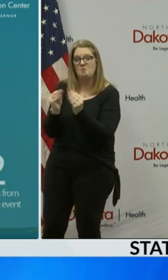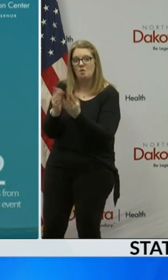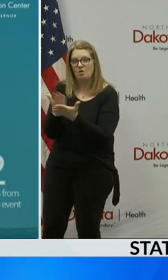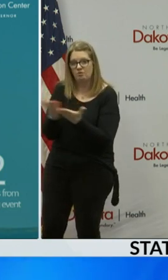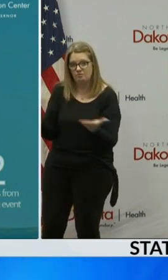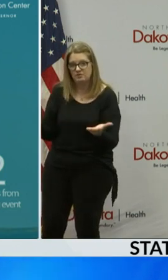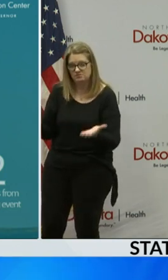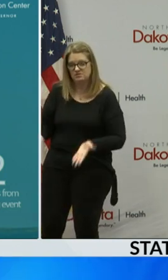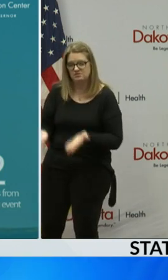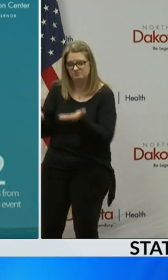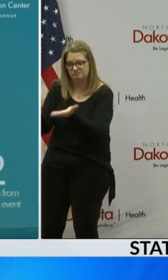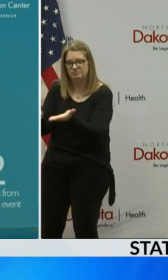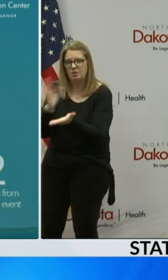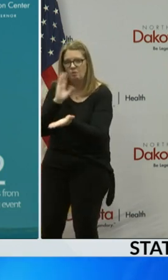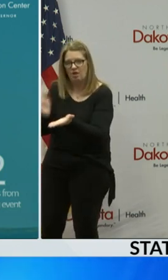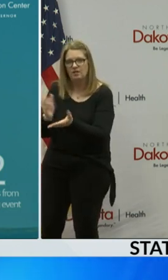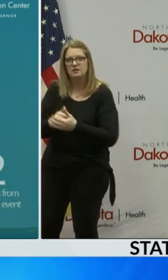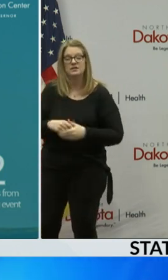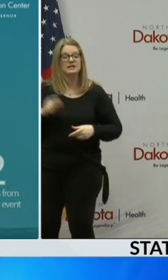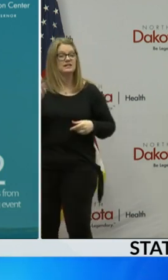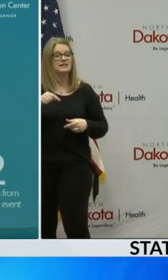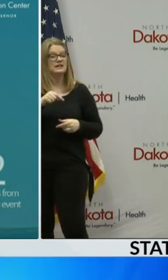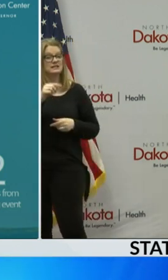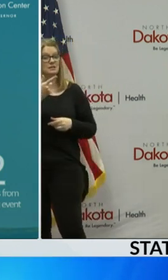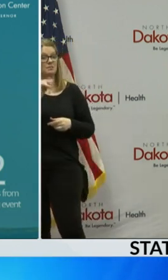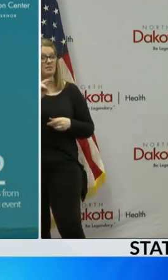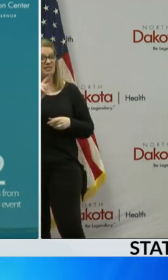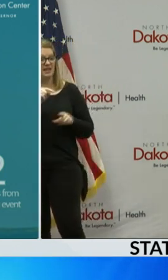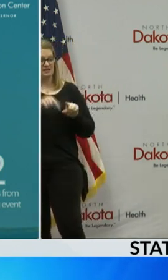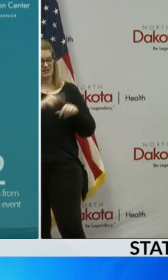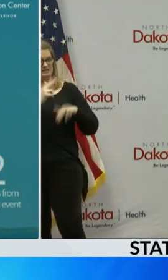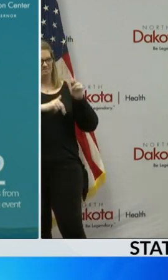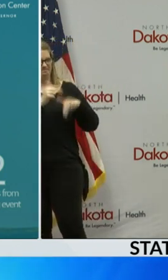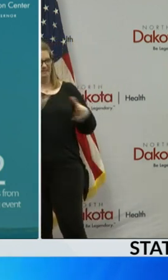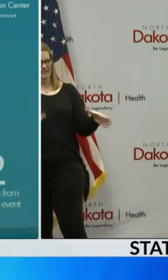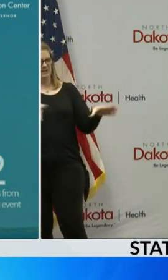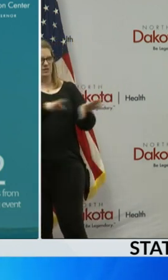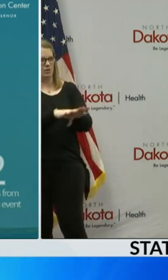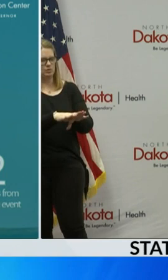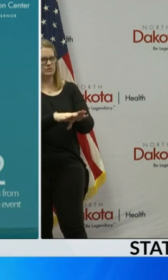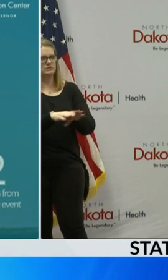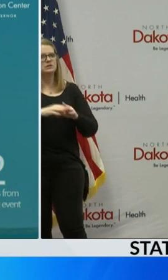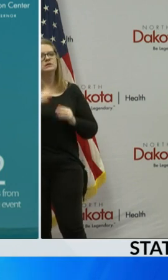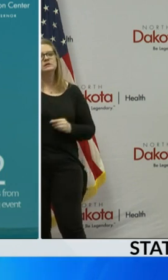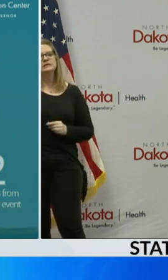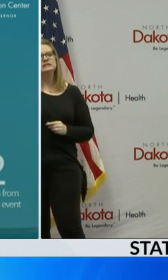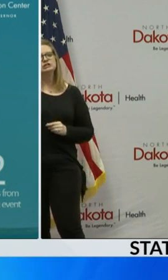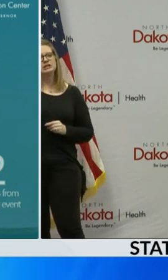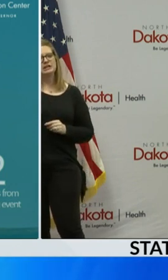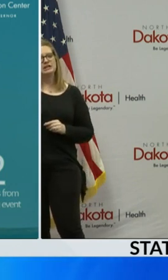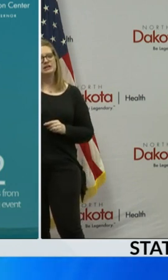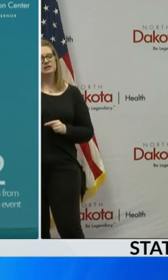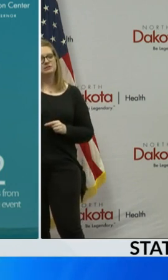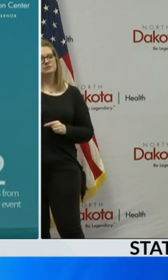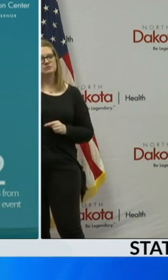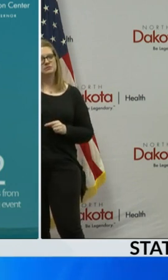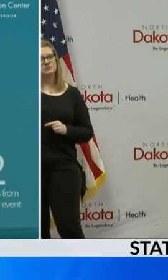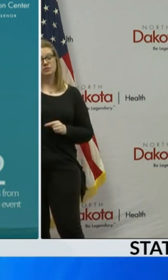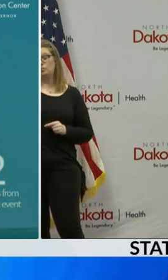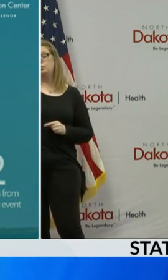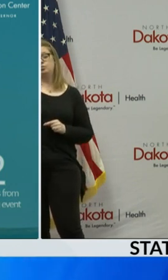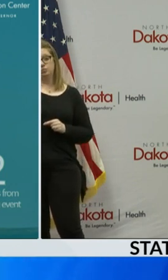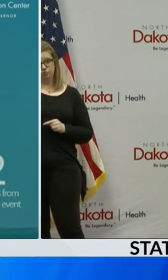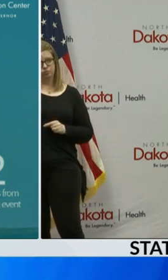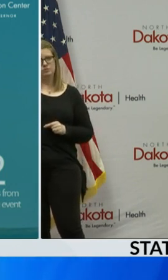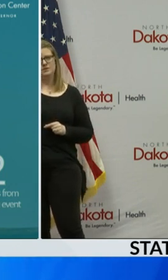one thing I want to add with this plant closure GE has been a great